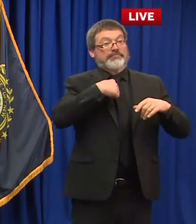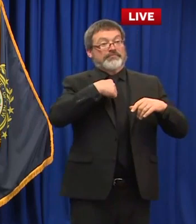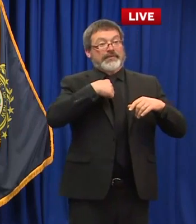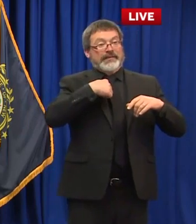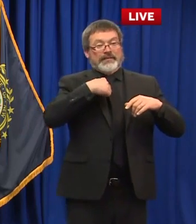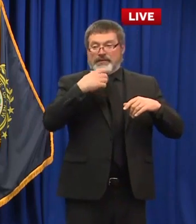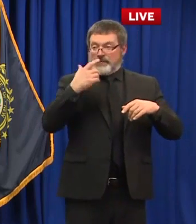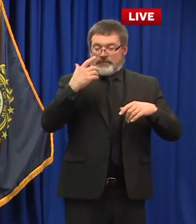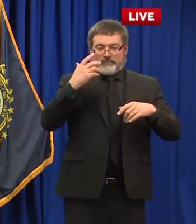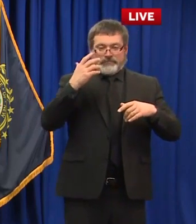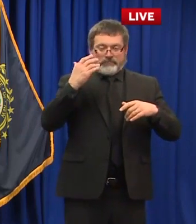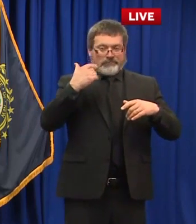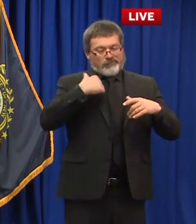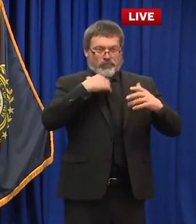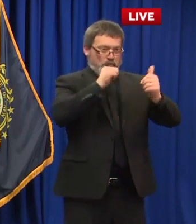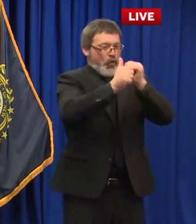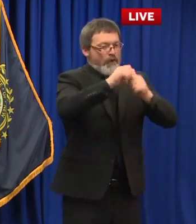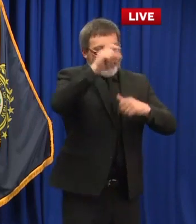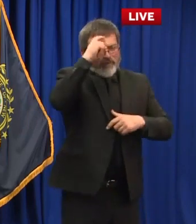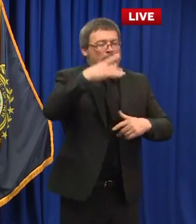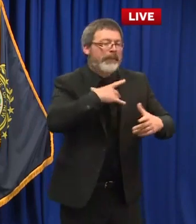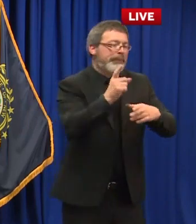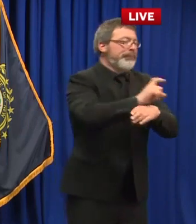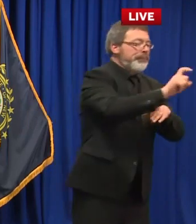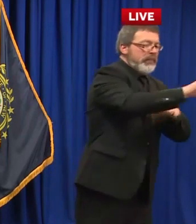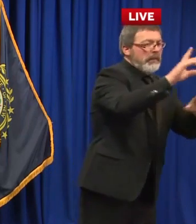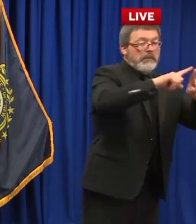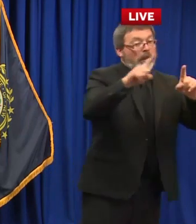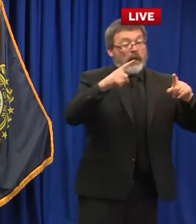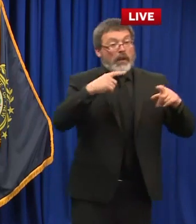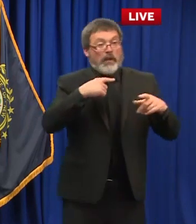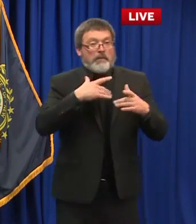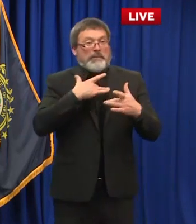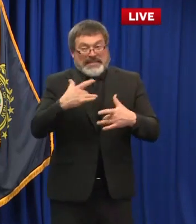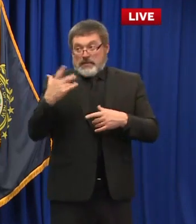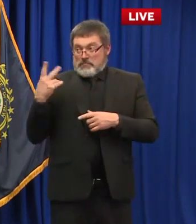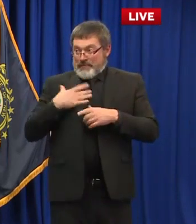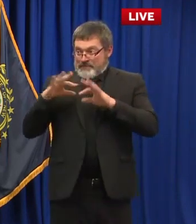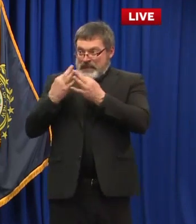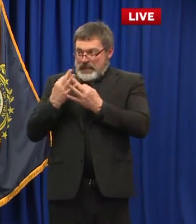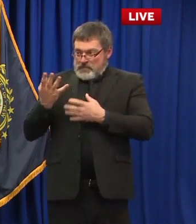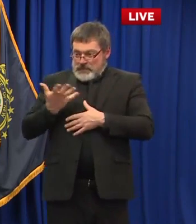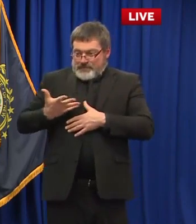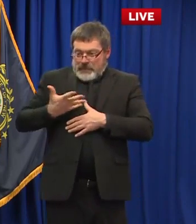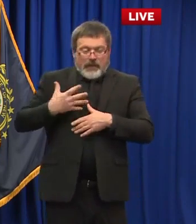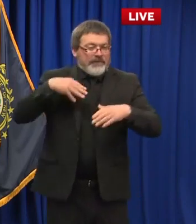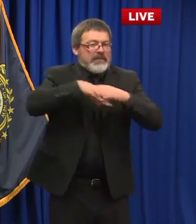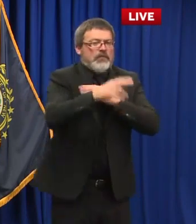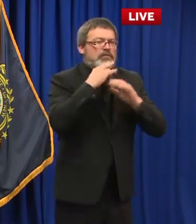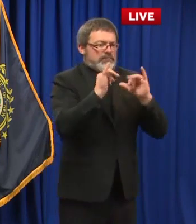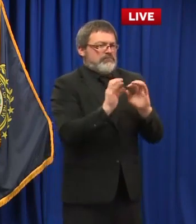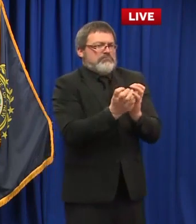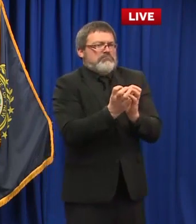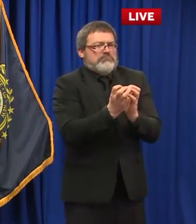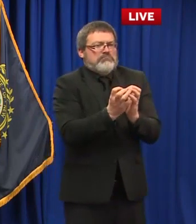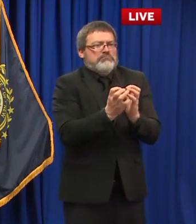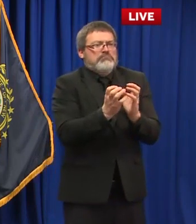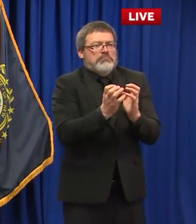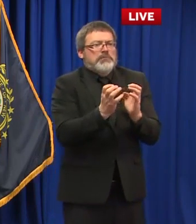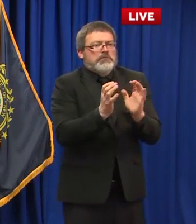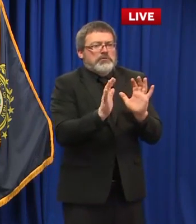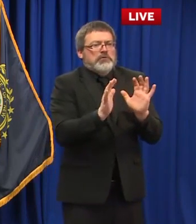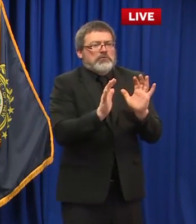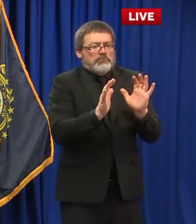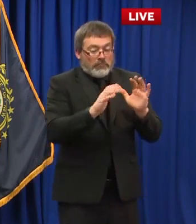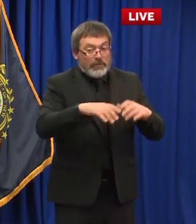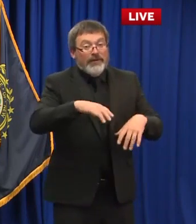when you're at a wedding reception you're all together it could be 50 60 100 people of family members from across the country or whatever it might be and all of that